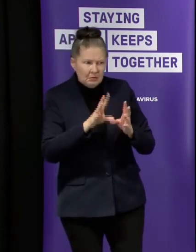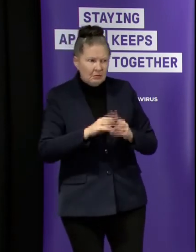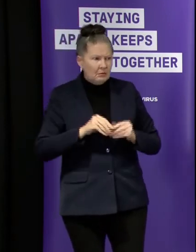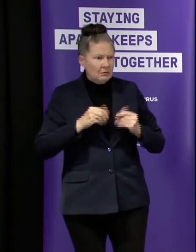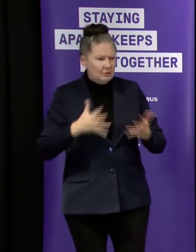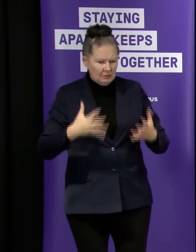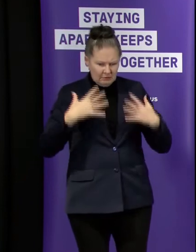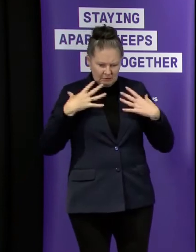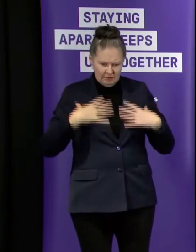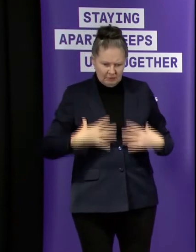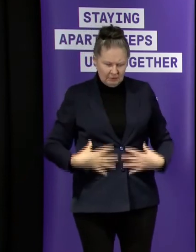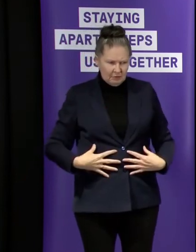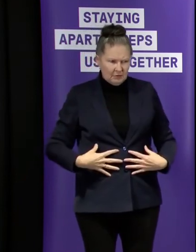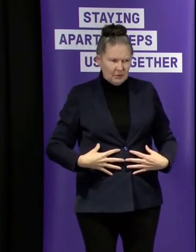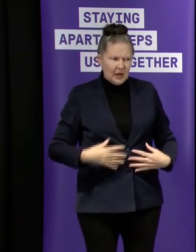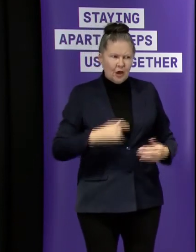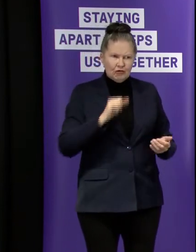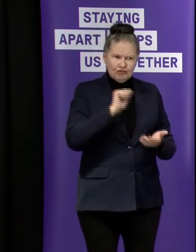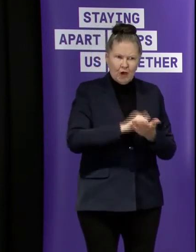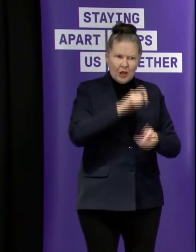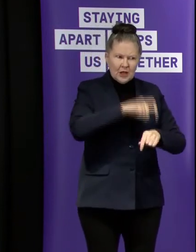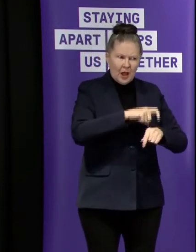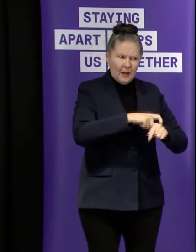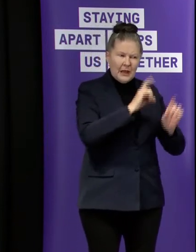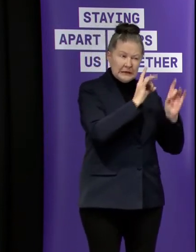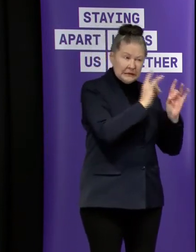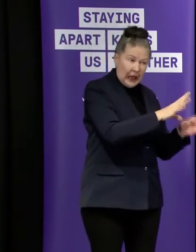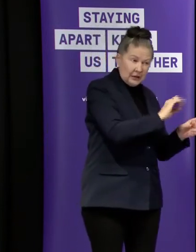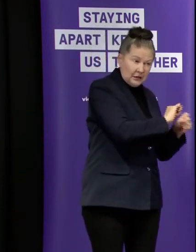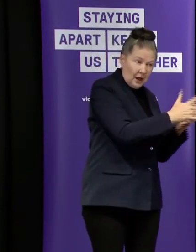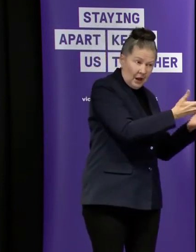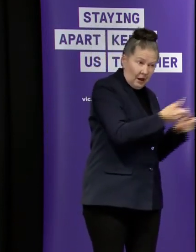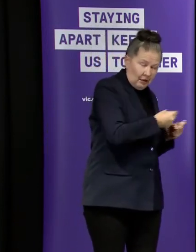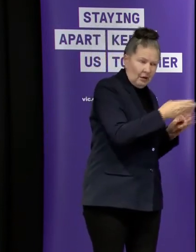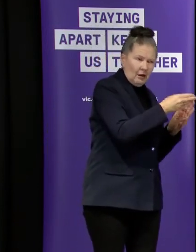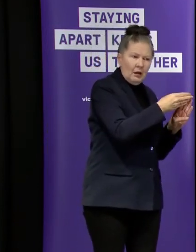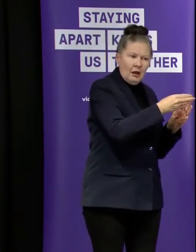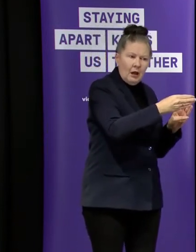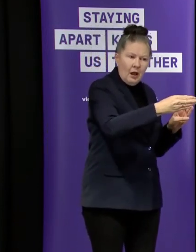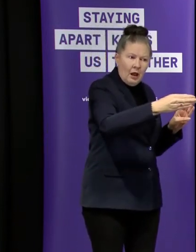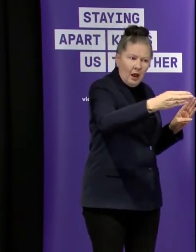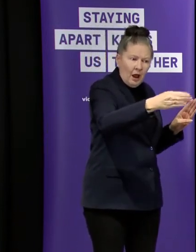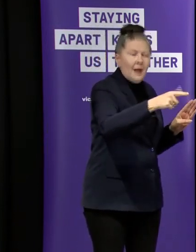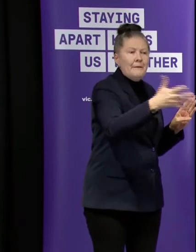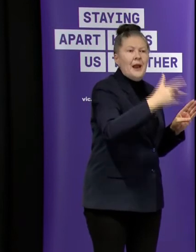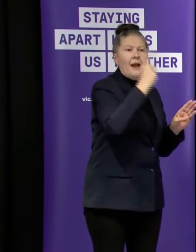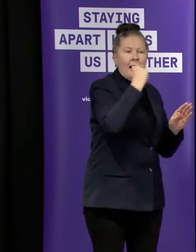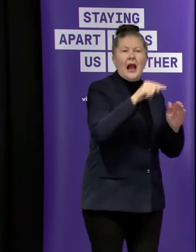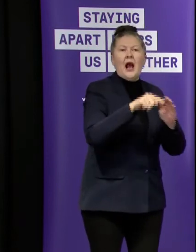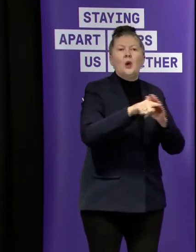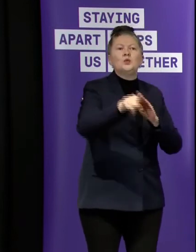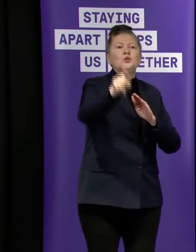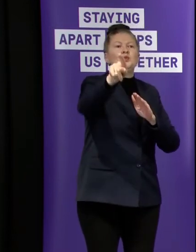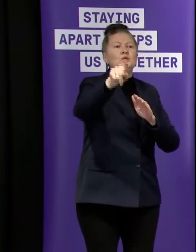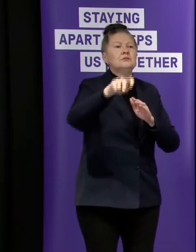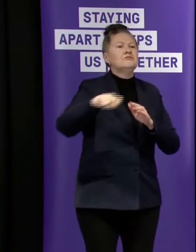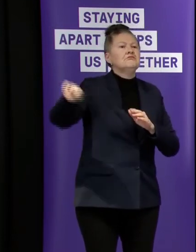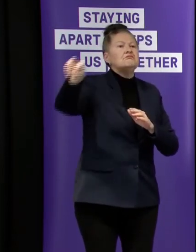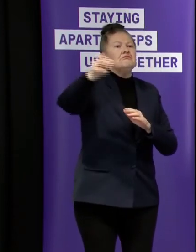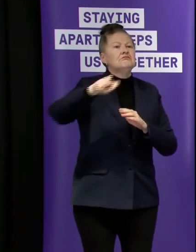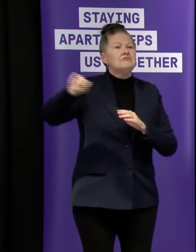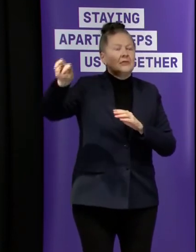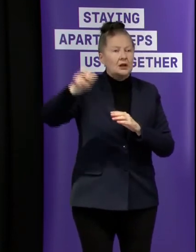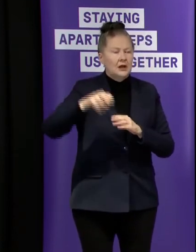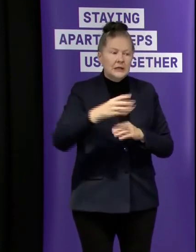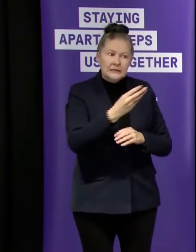and enough time has lapsed since the start of their illness to allow them to uh to be uh released from isolation but for some um for some